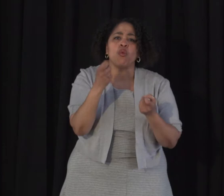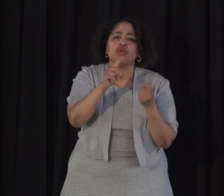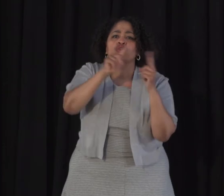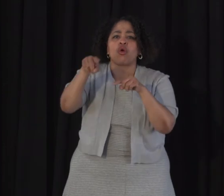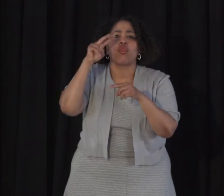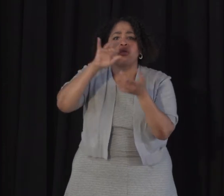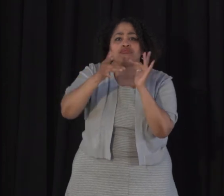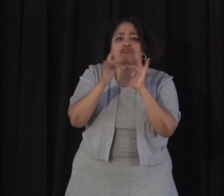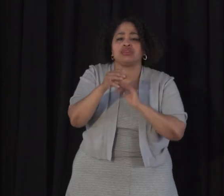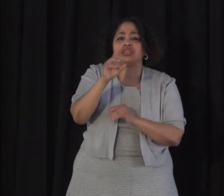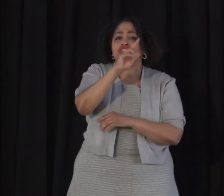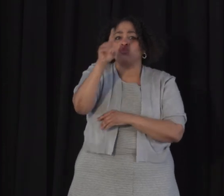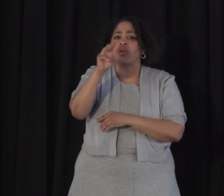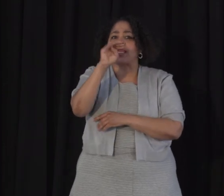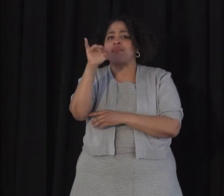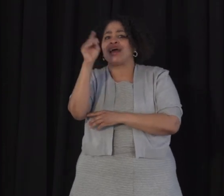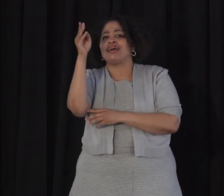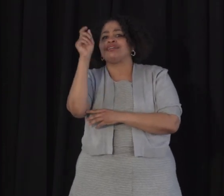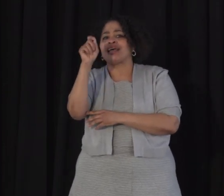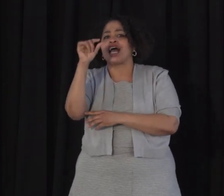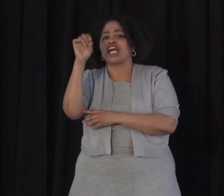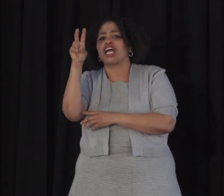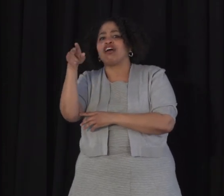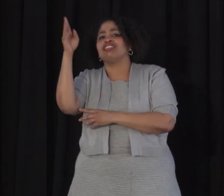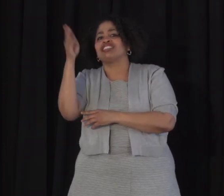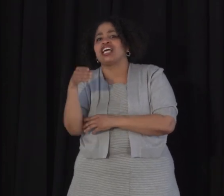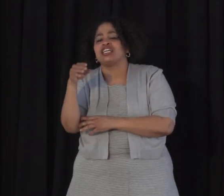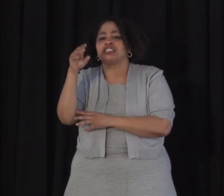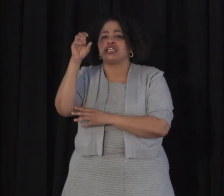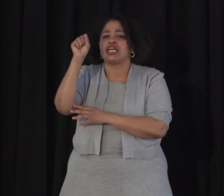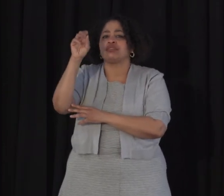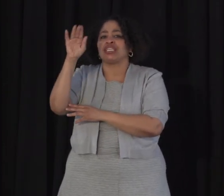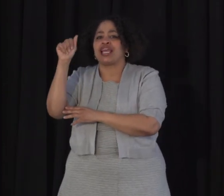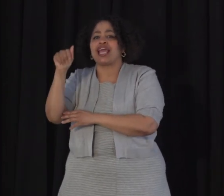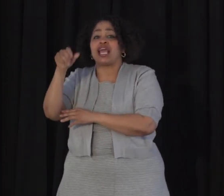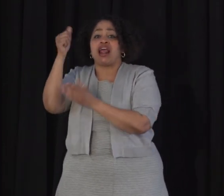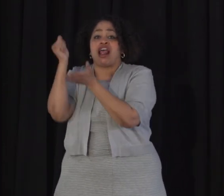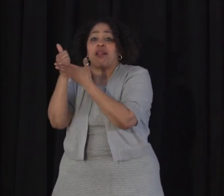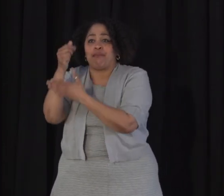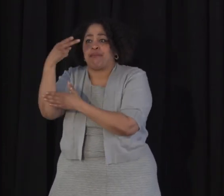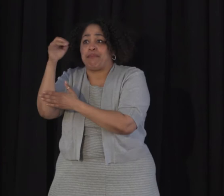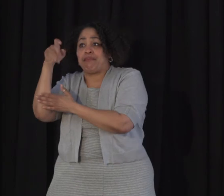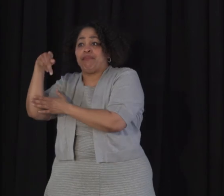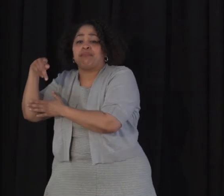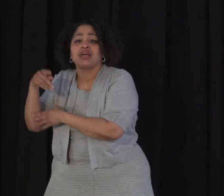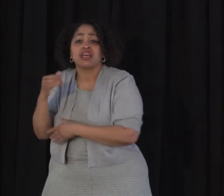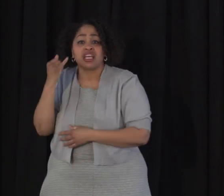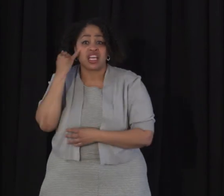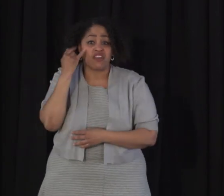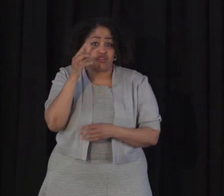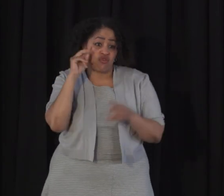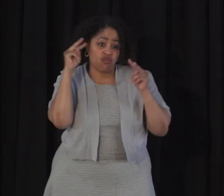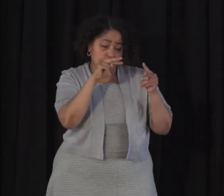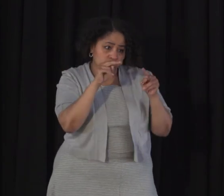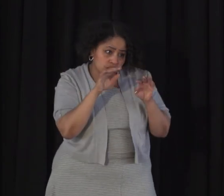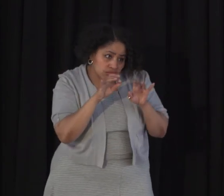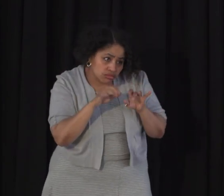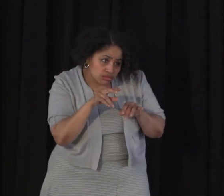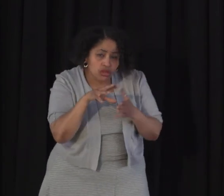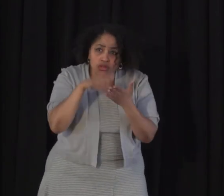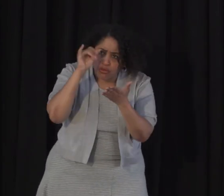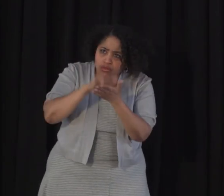to DetroitMI.gov slash SBA help. If you go to that website, you'll learn about the program,